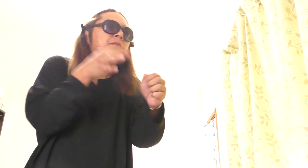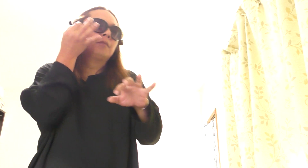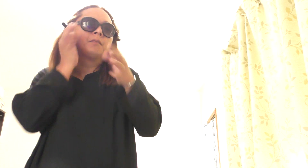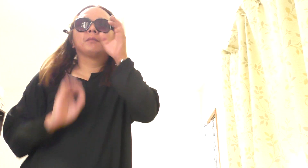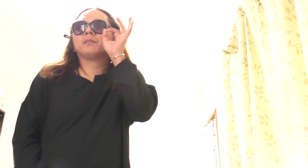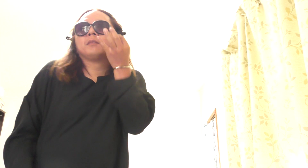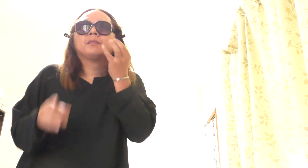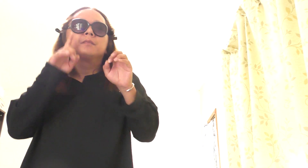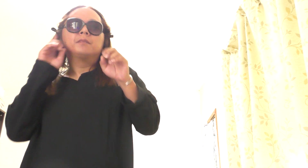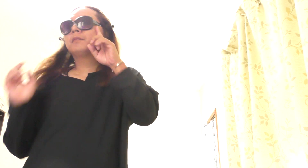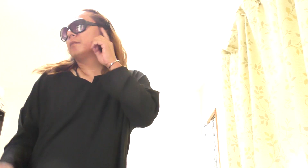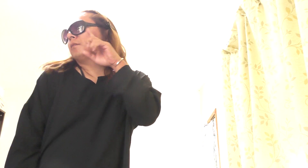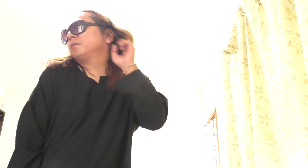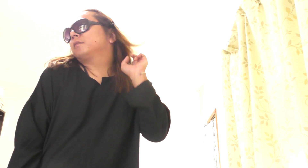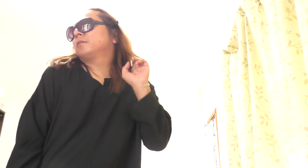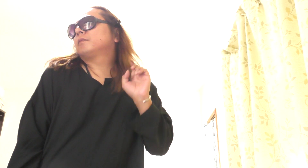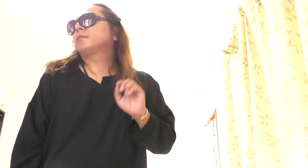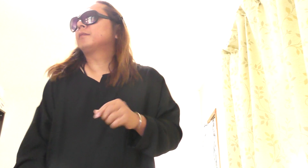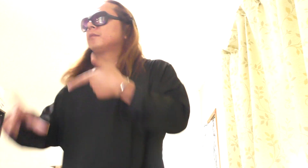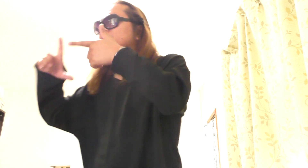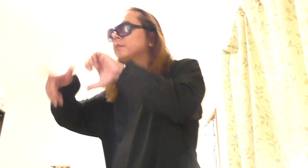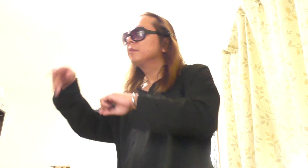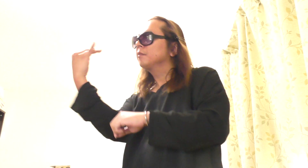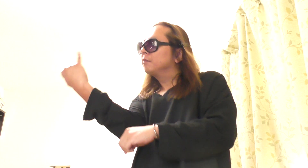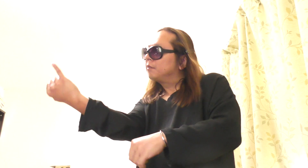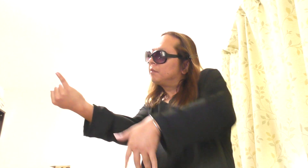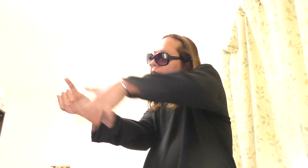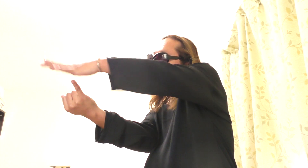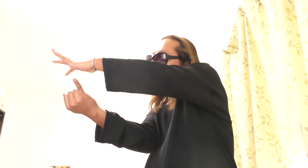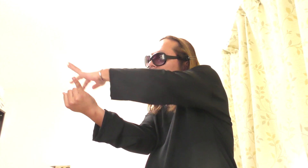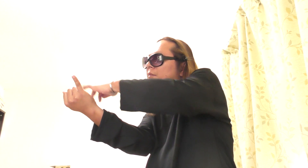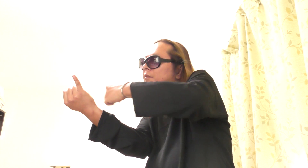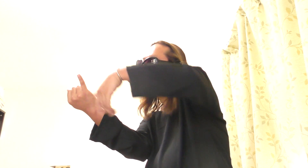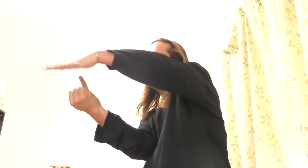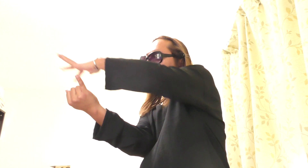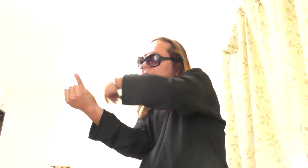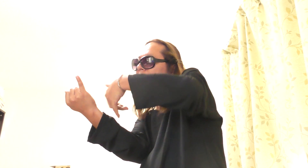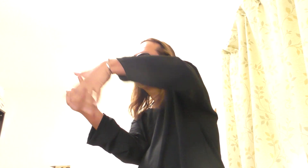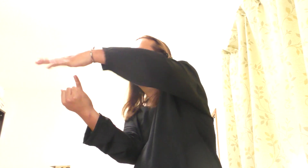just give it to someone special But I'll give it to someone special